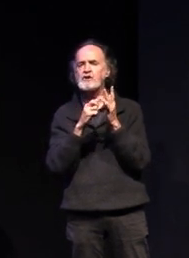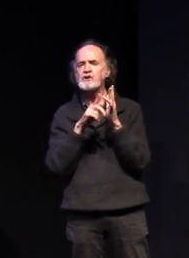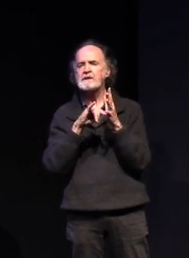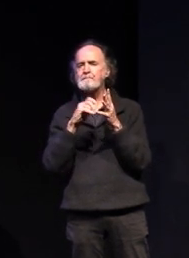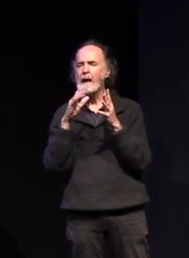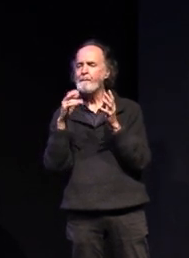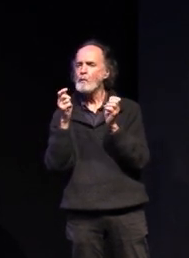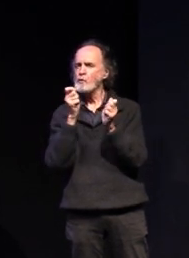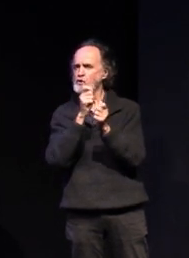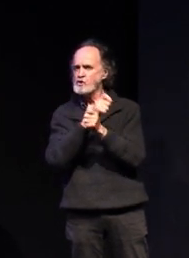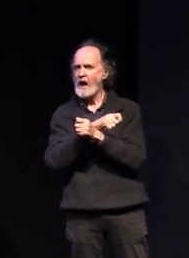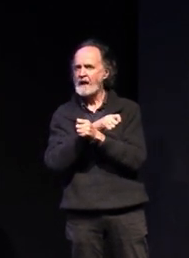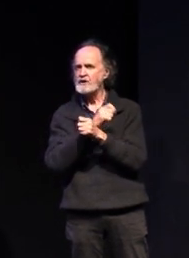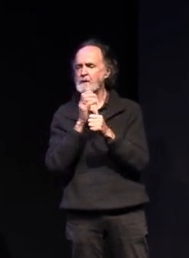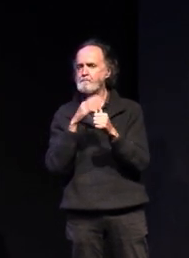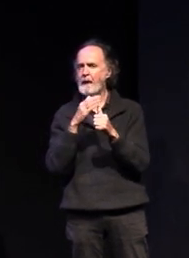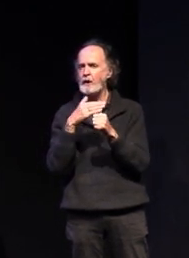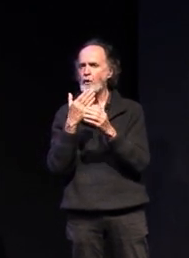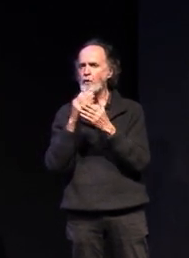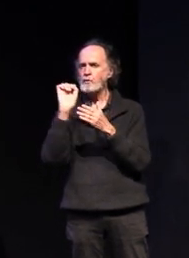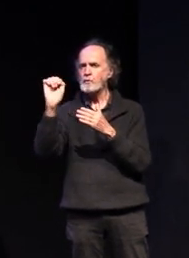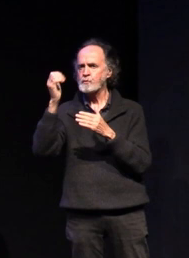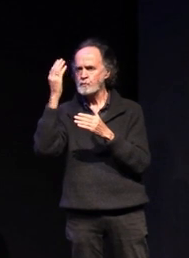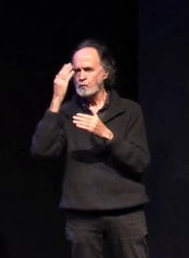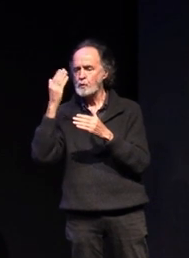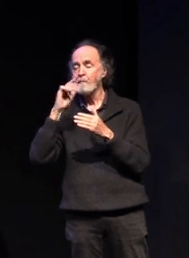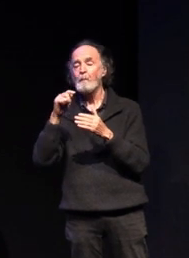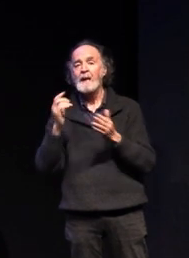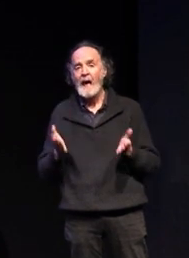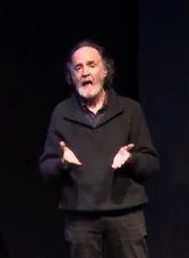the change in school but we encourage you to